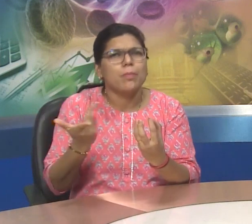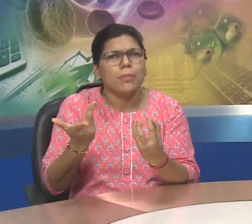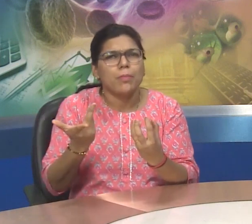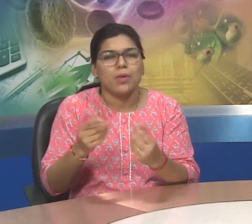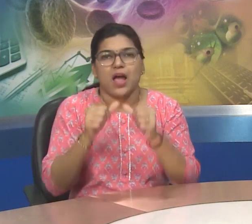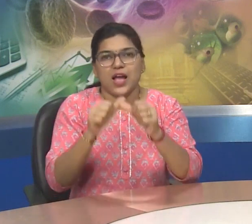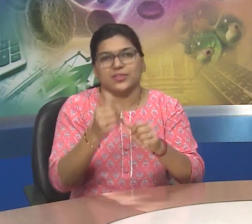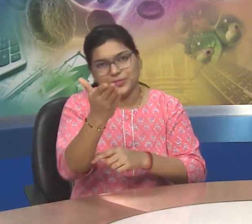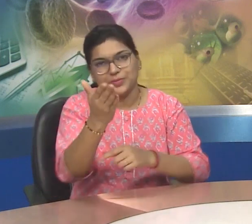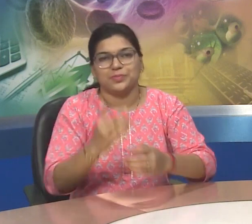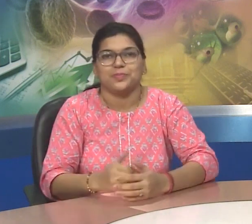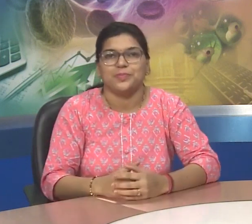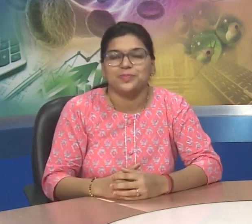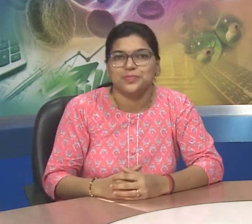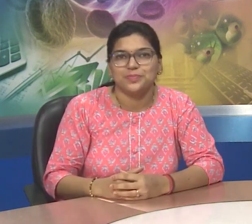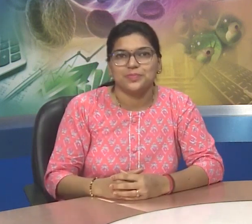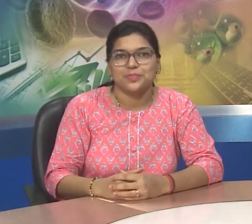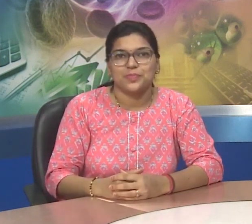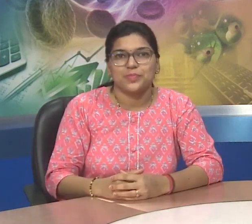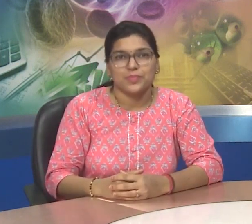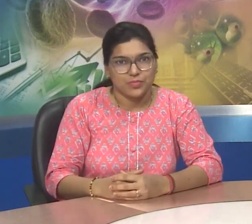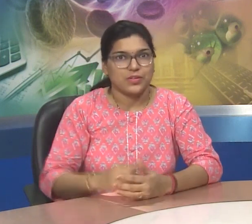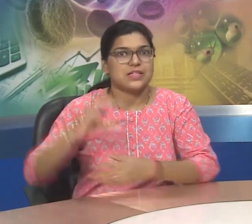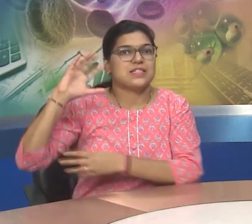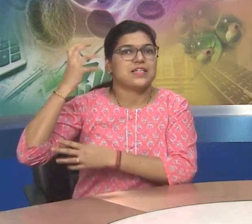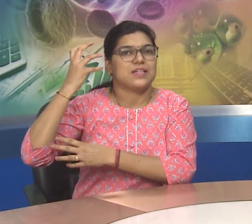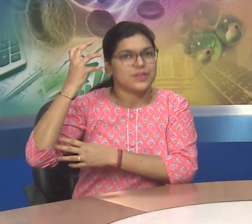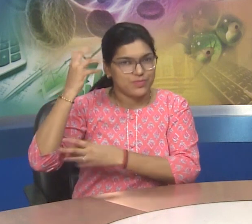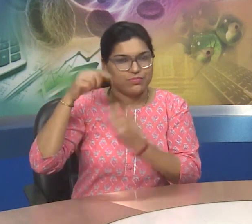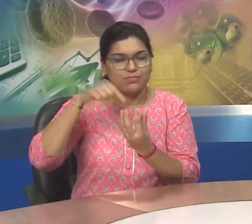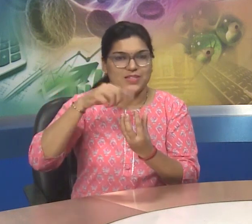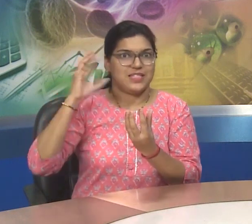system Sun